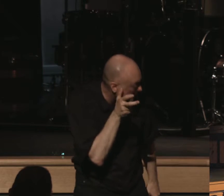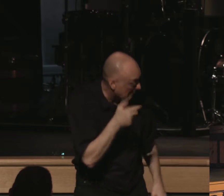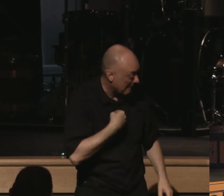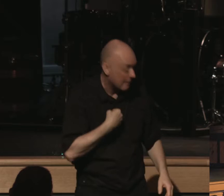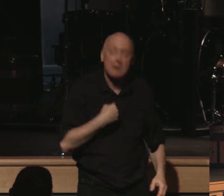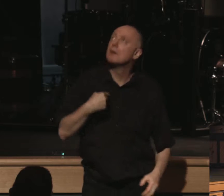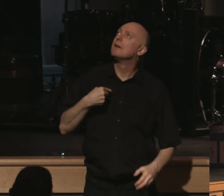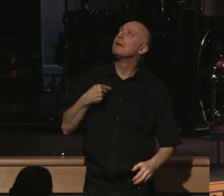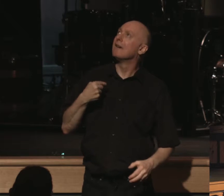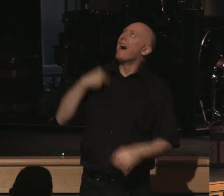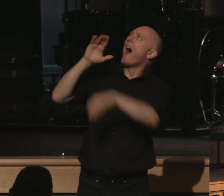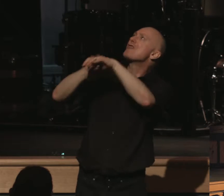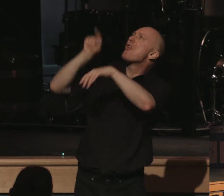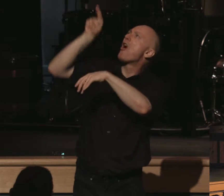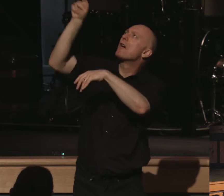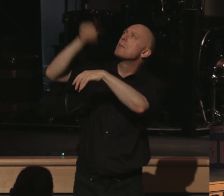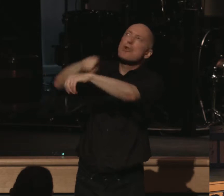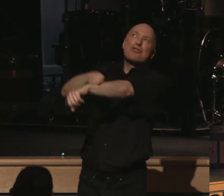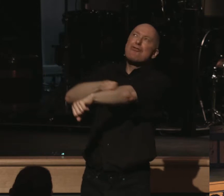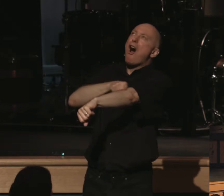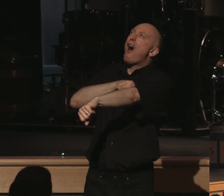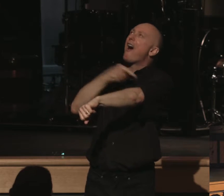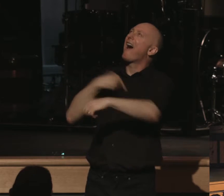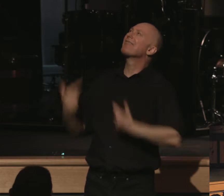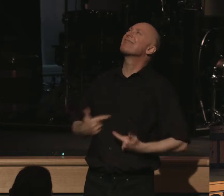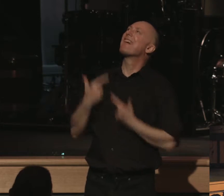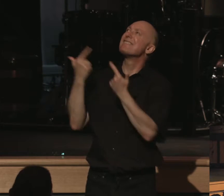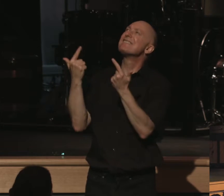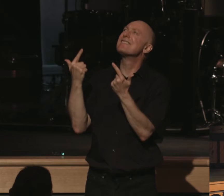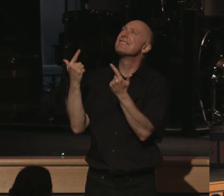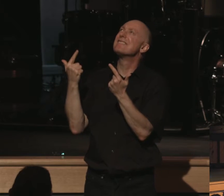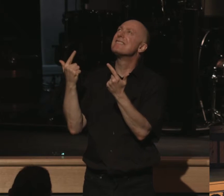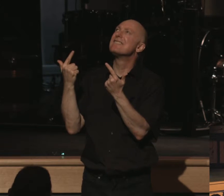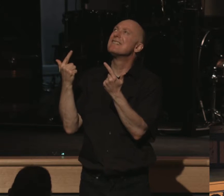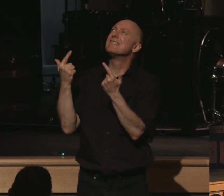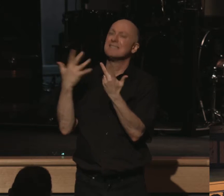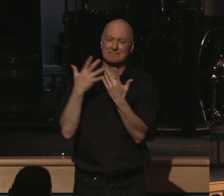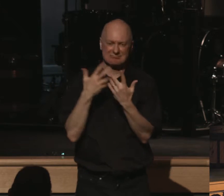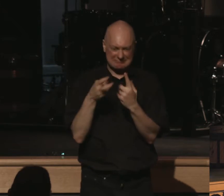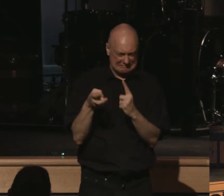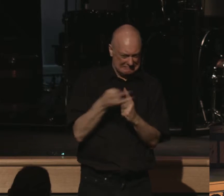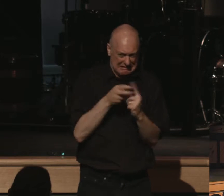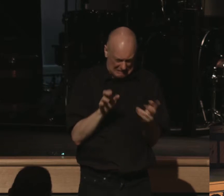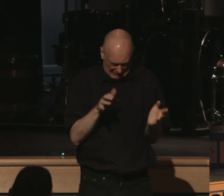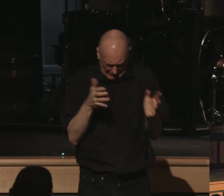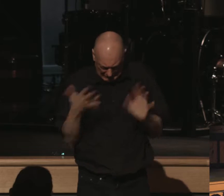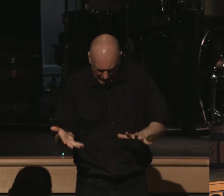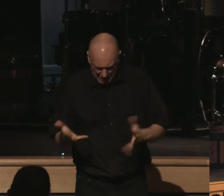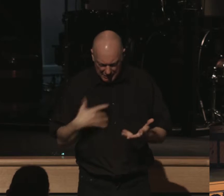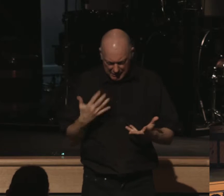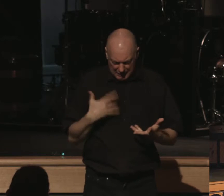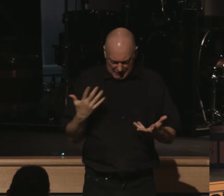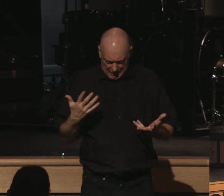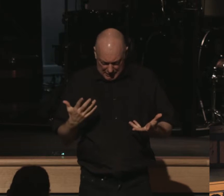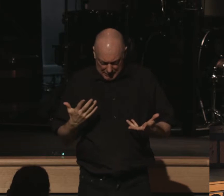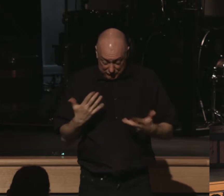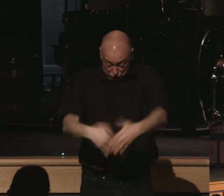I will call on him as long as I live. The snares of death encompassed me. The pangs of Sheol laid